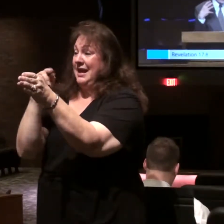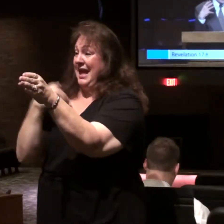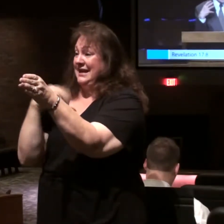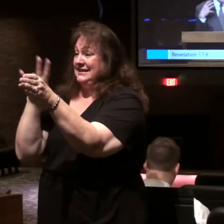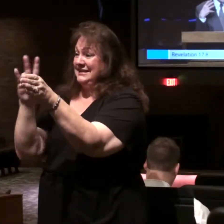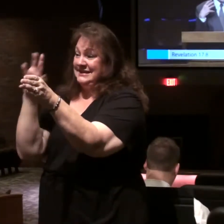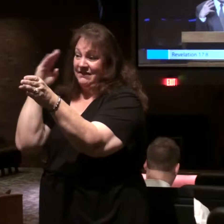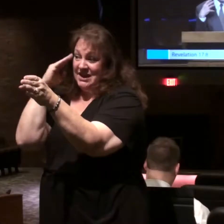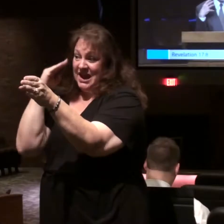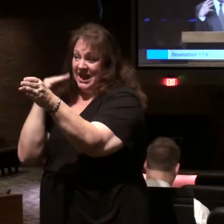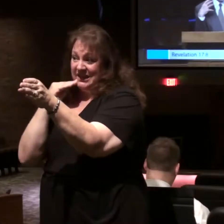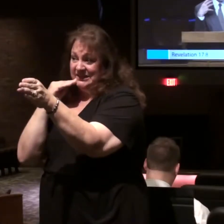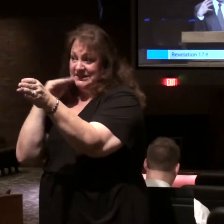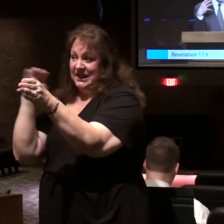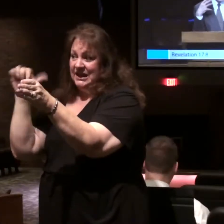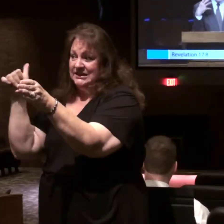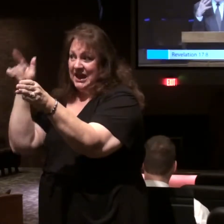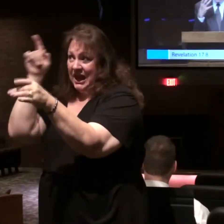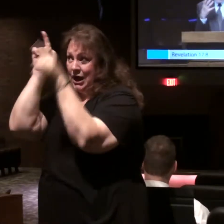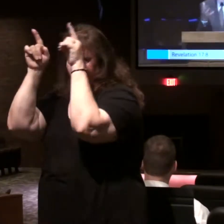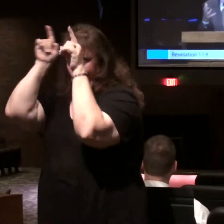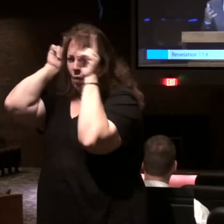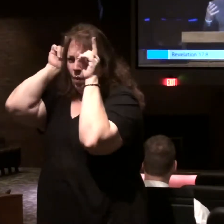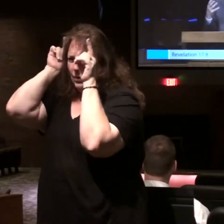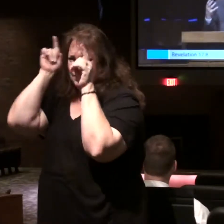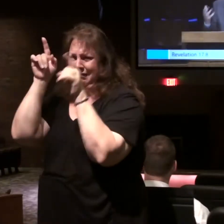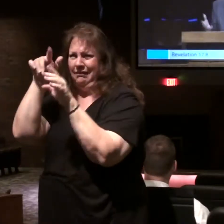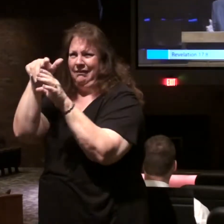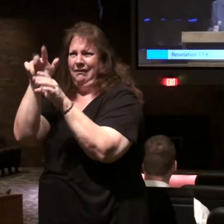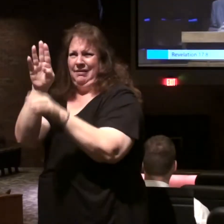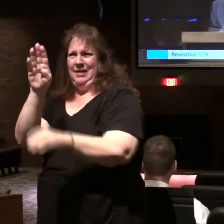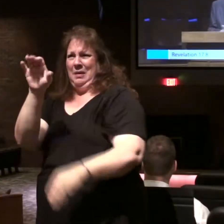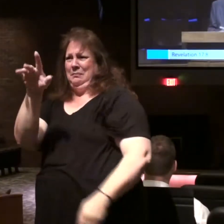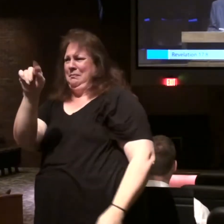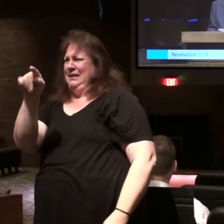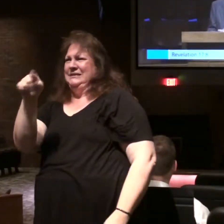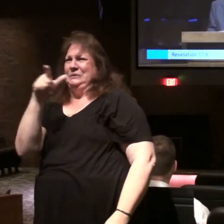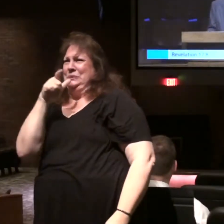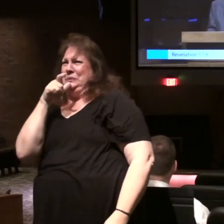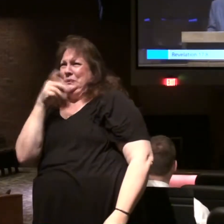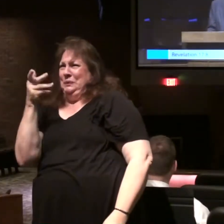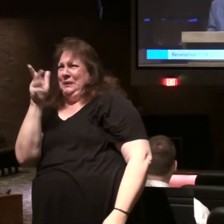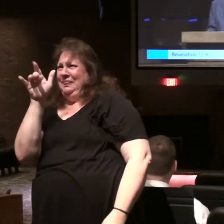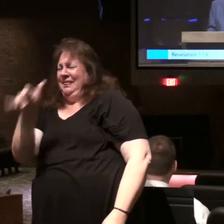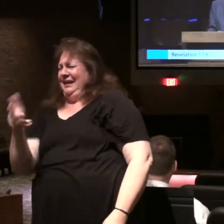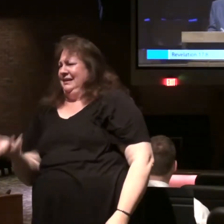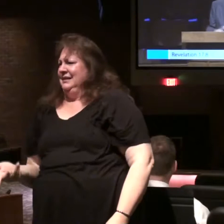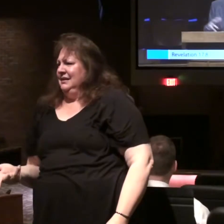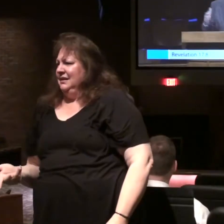and ten horns. Who is this beast? What is this beast? Well, it's the beast